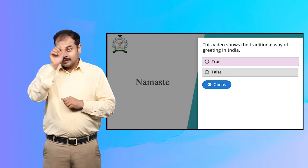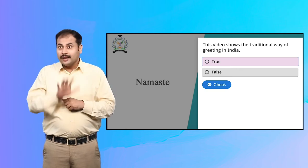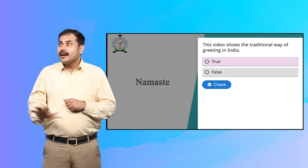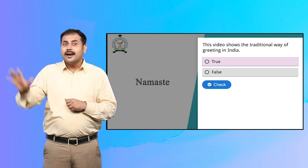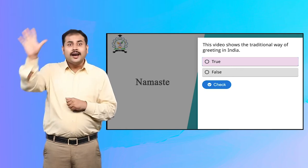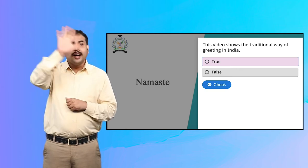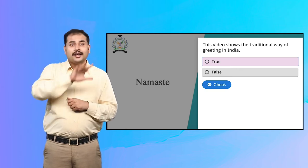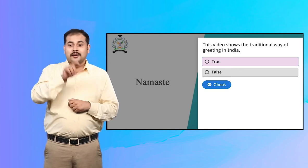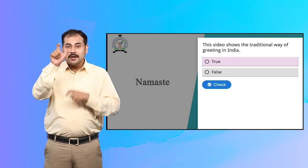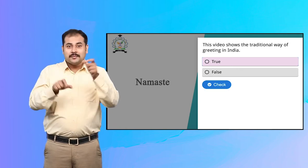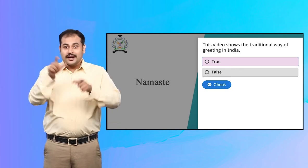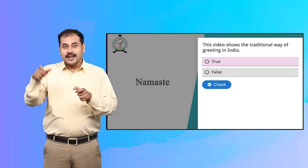way of greeting in India.